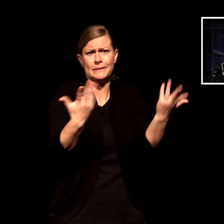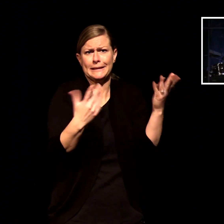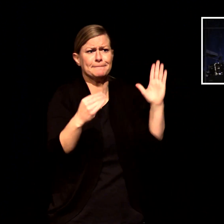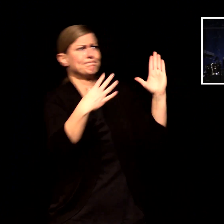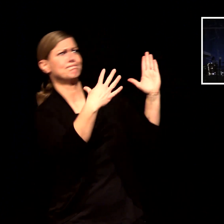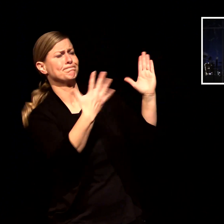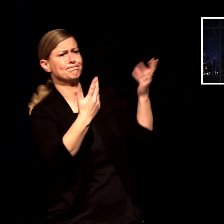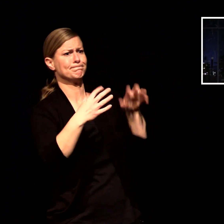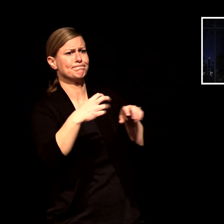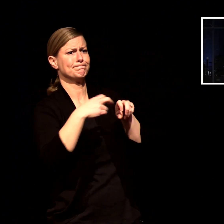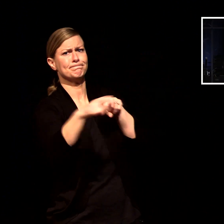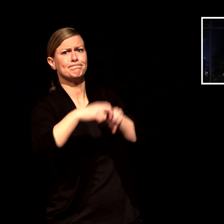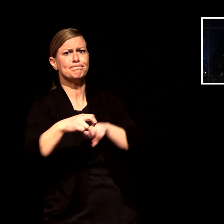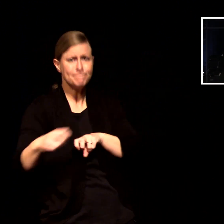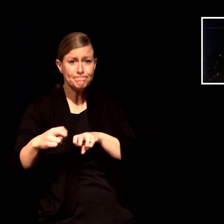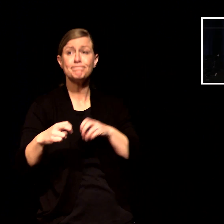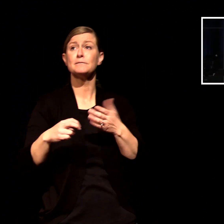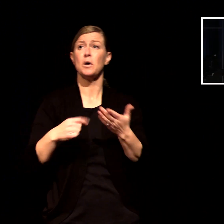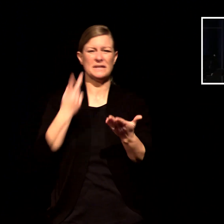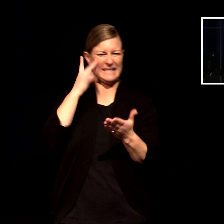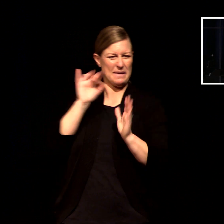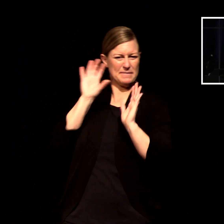this street corner here it's dark